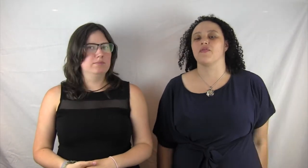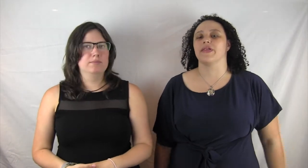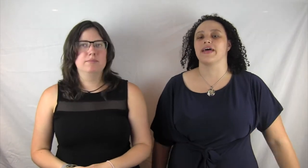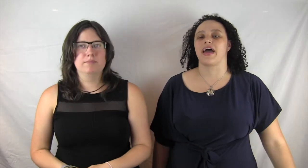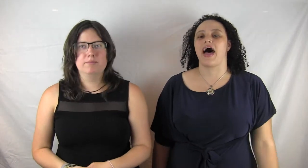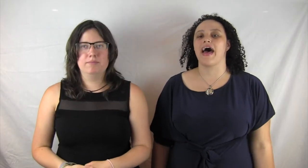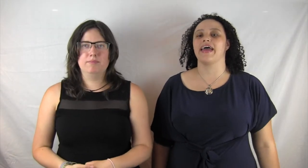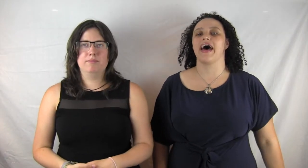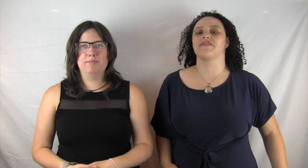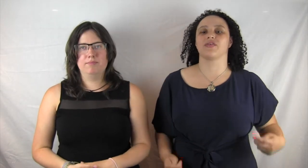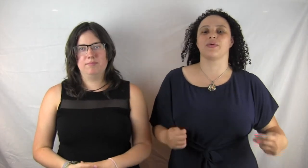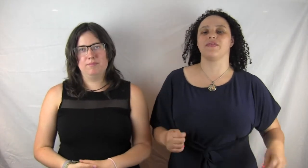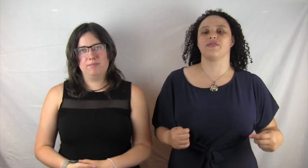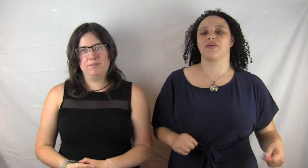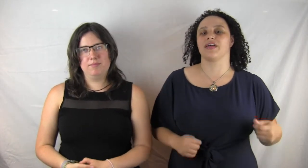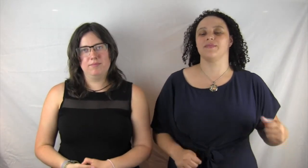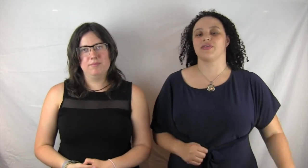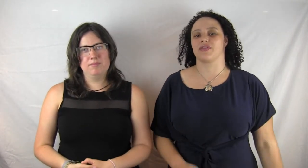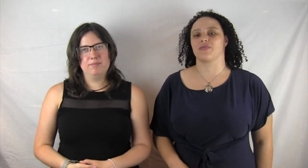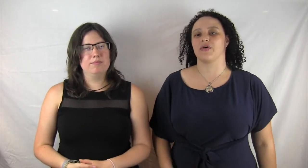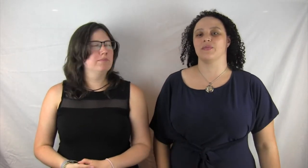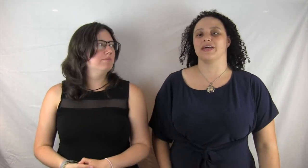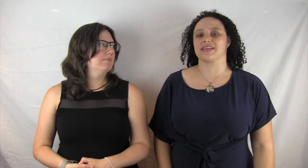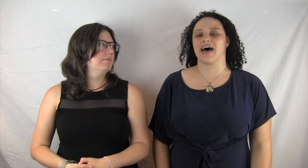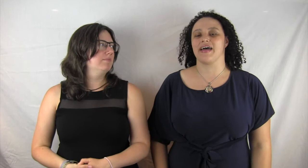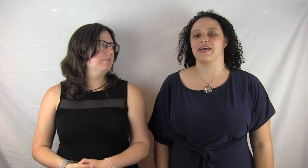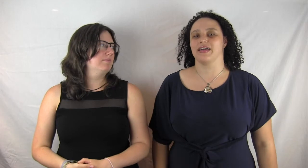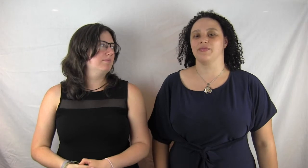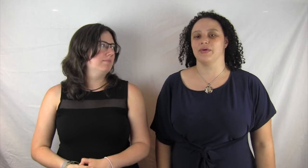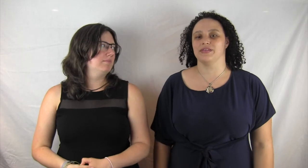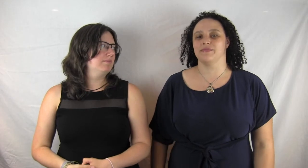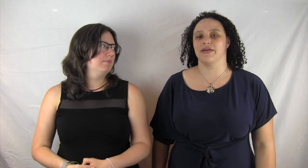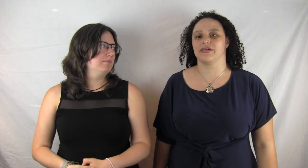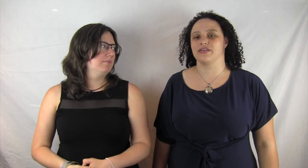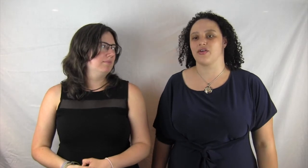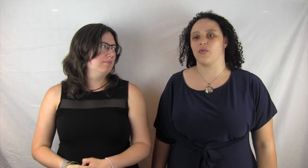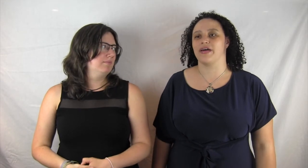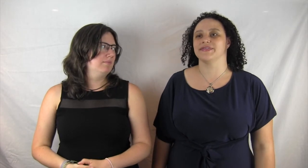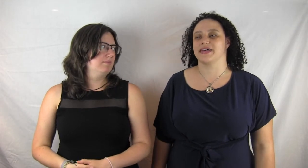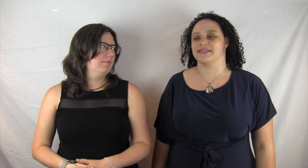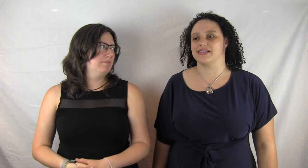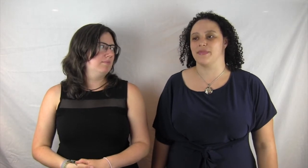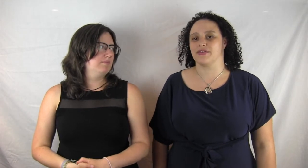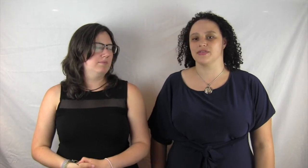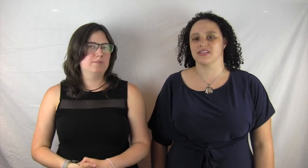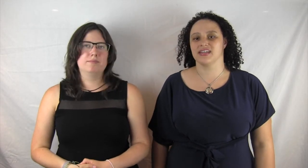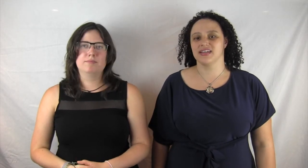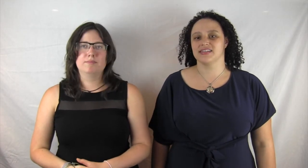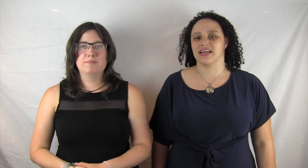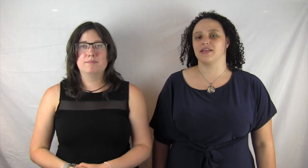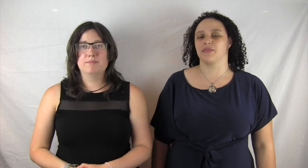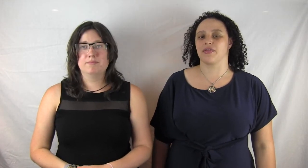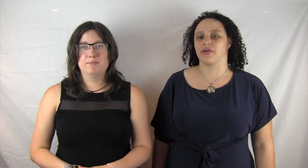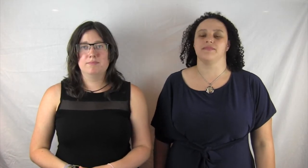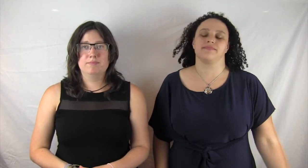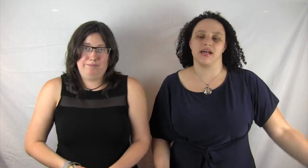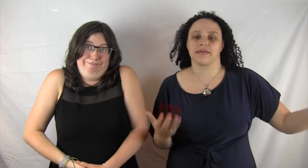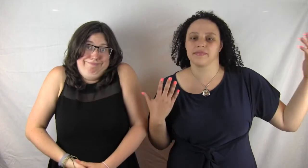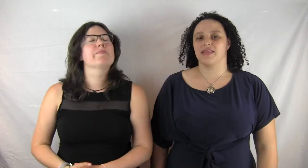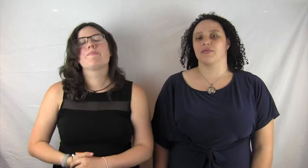who've been like, I have the rightful claim to the throne because I was married to their wife's cousin's mother's second brother. Like, and